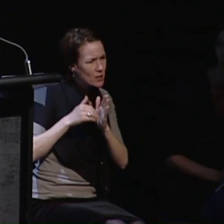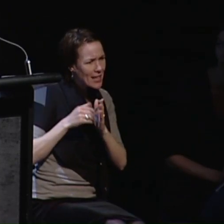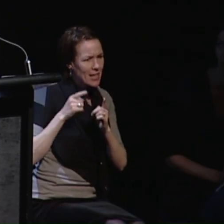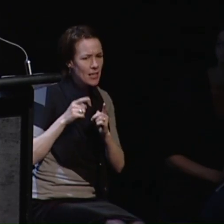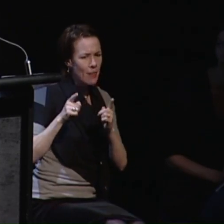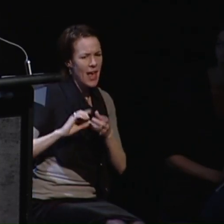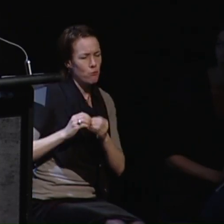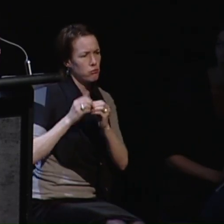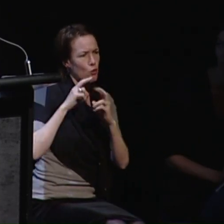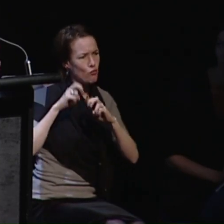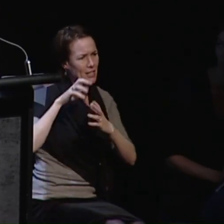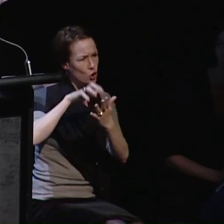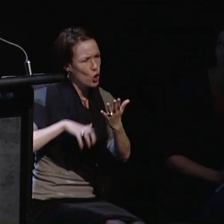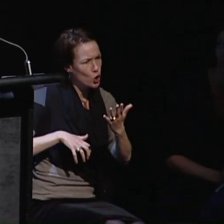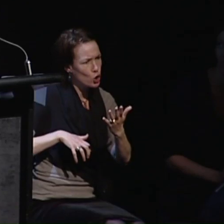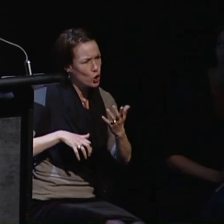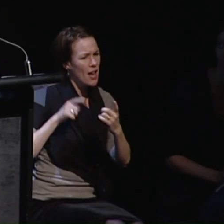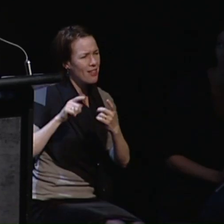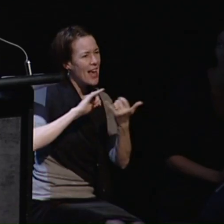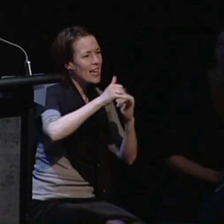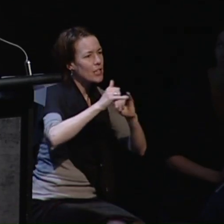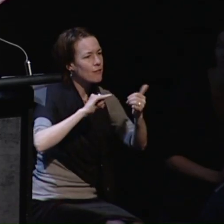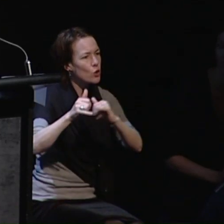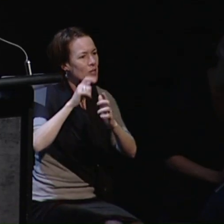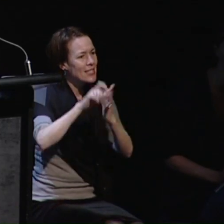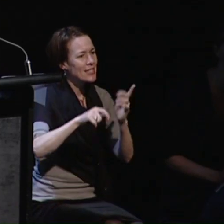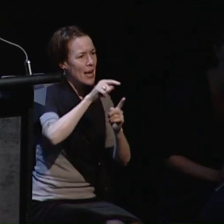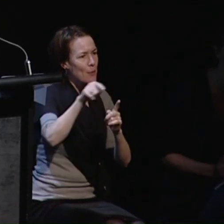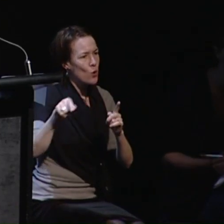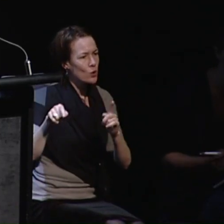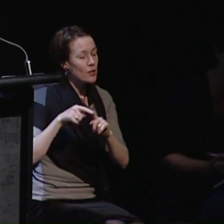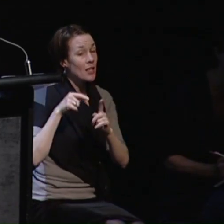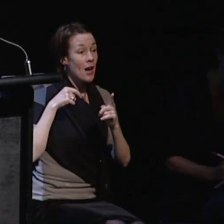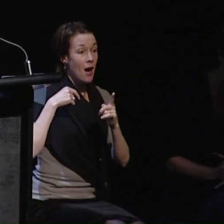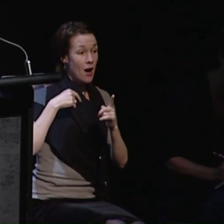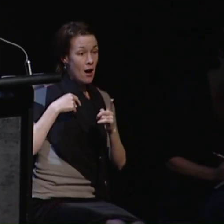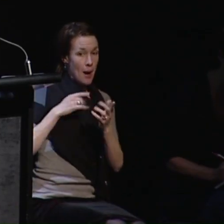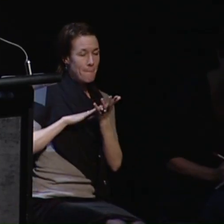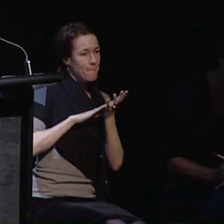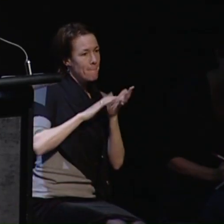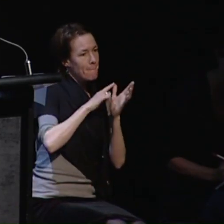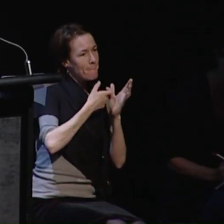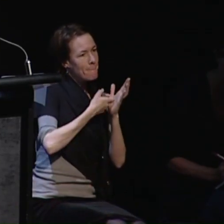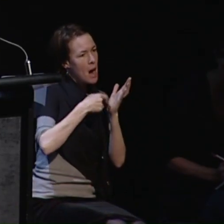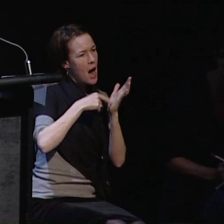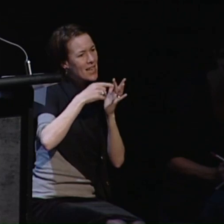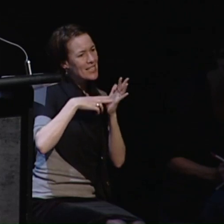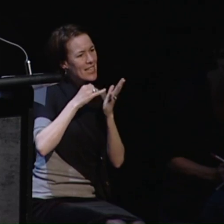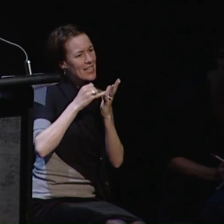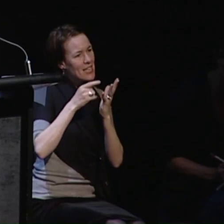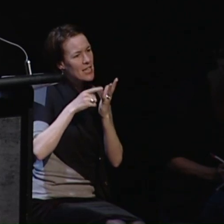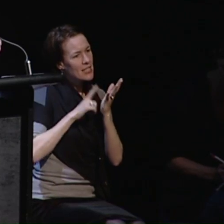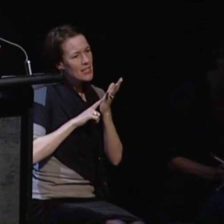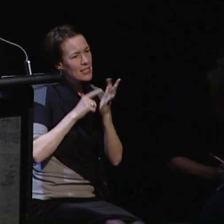disabilities and in their report and Martin Sullivan is here I read Martin reported and